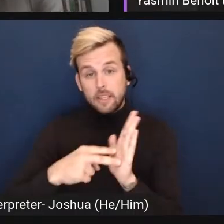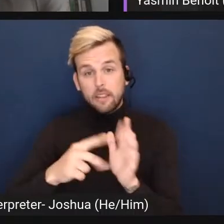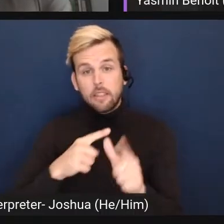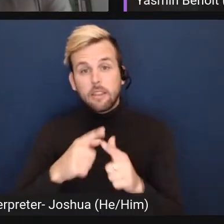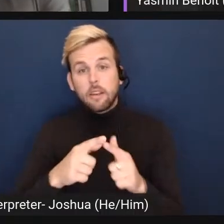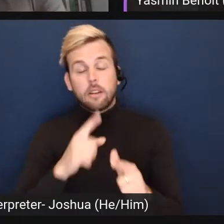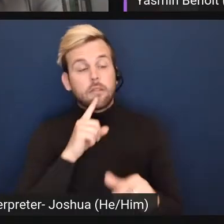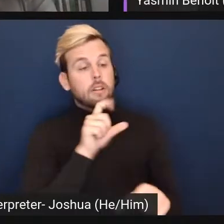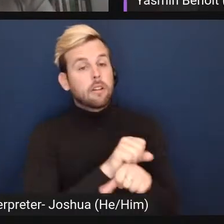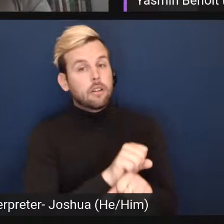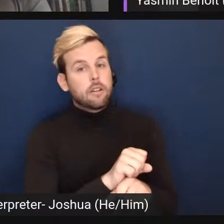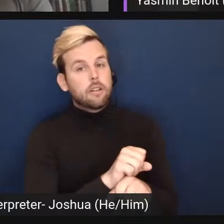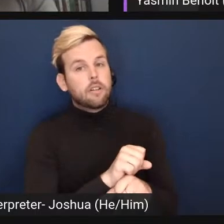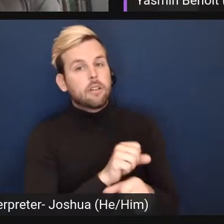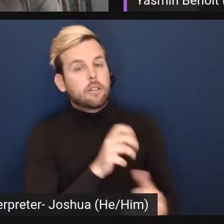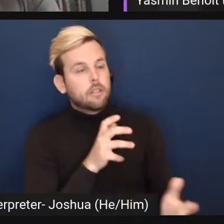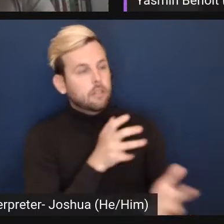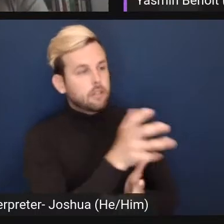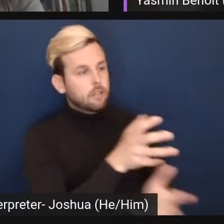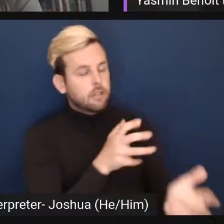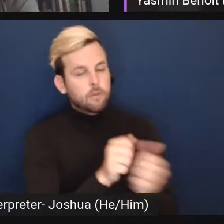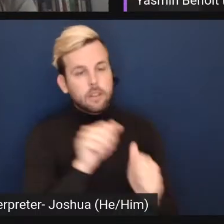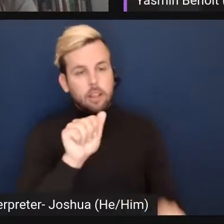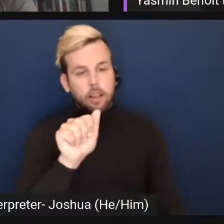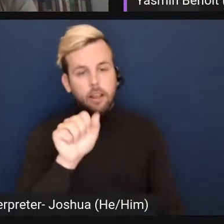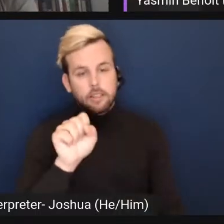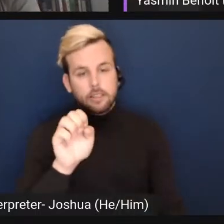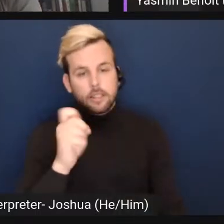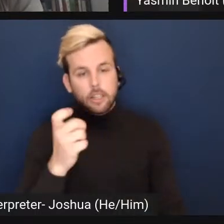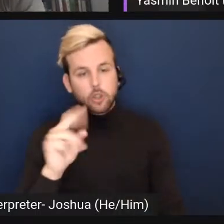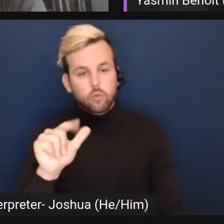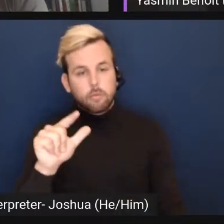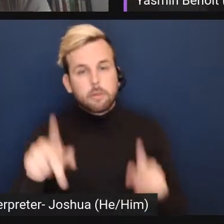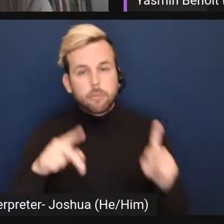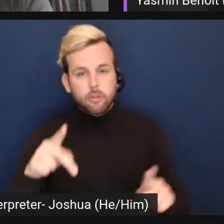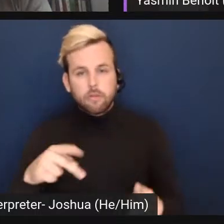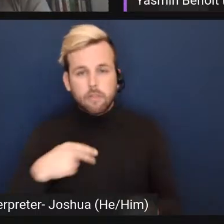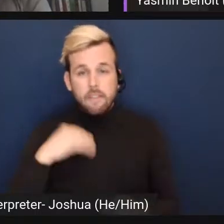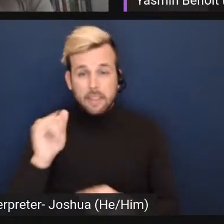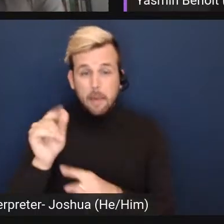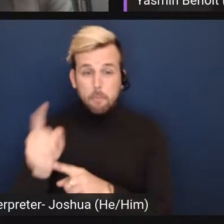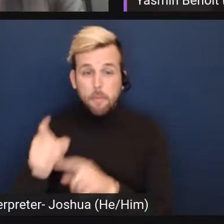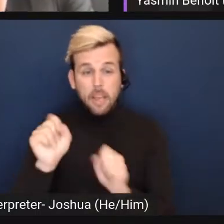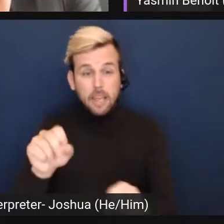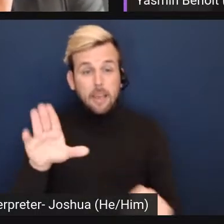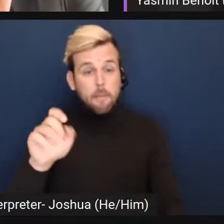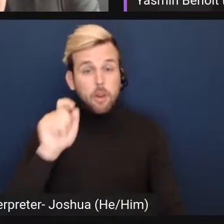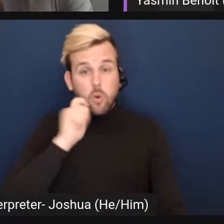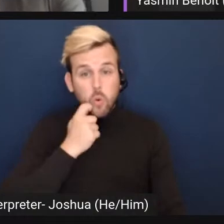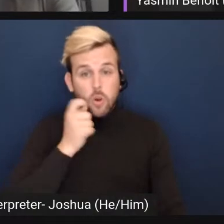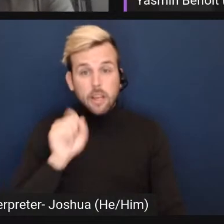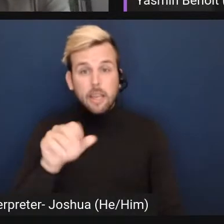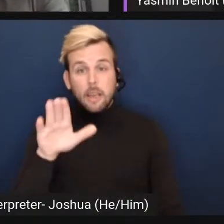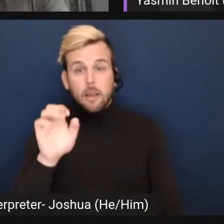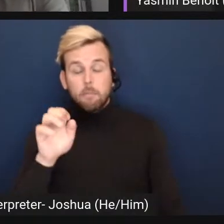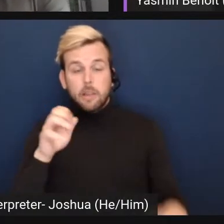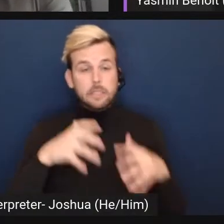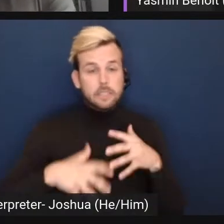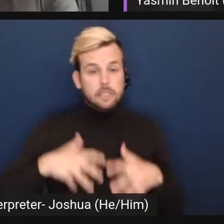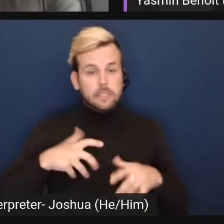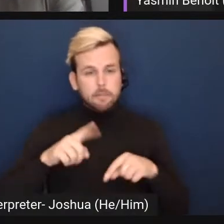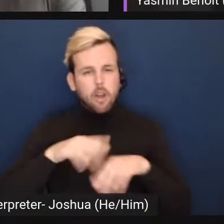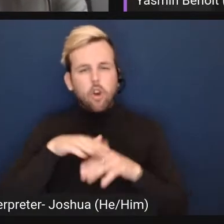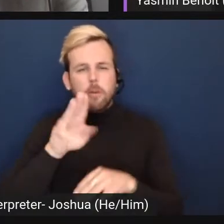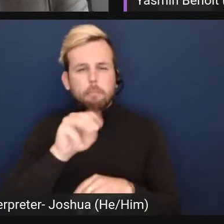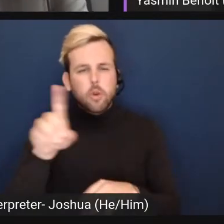opportunity to interact with different asexual people and having one of those moments which can be cool it can be jarring depending on your mood where you're